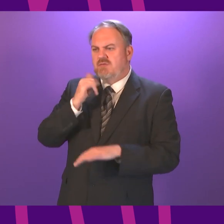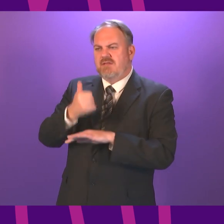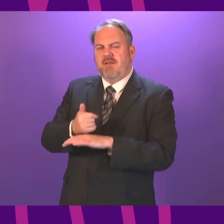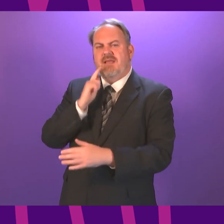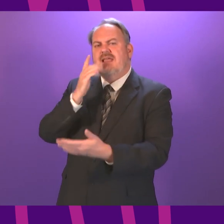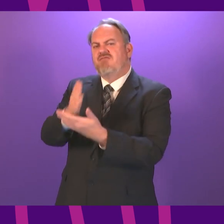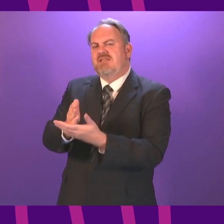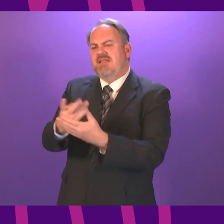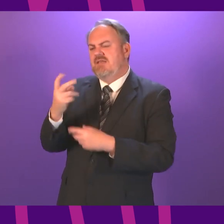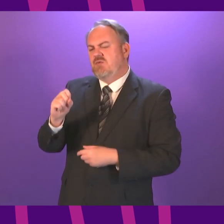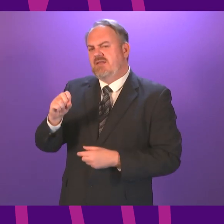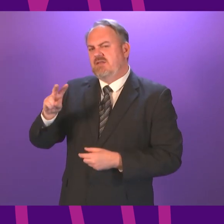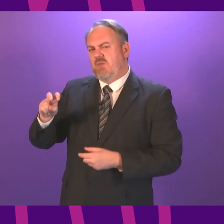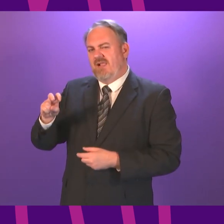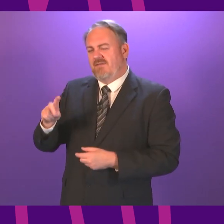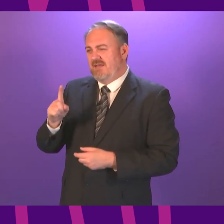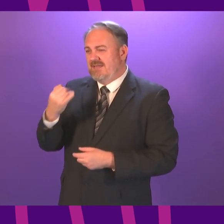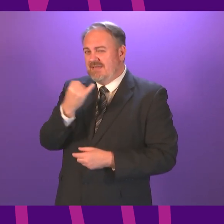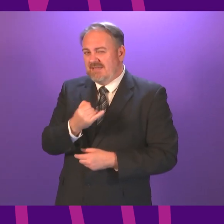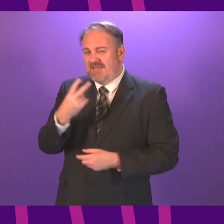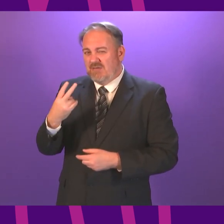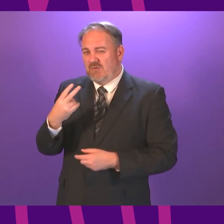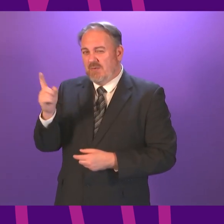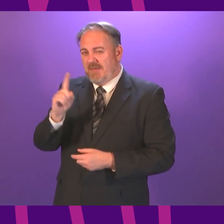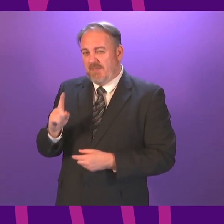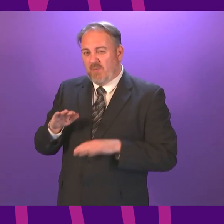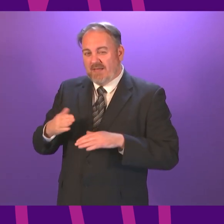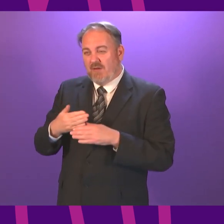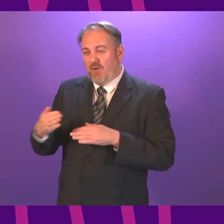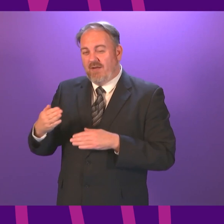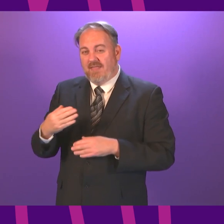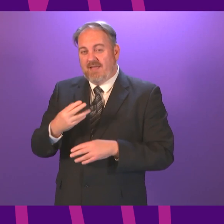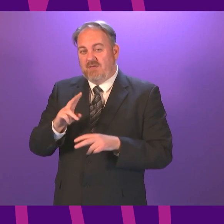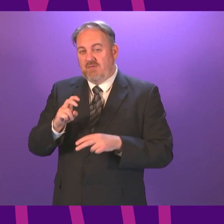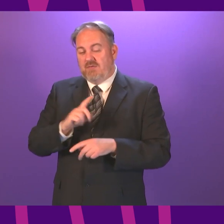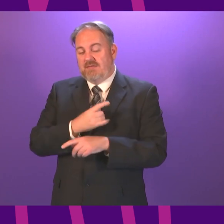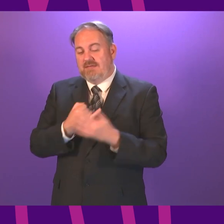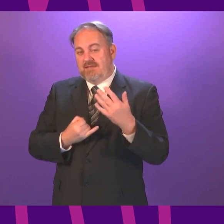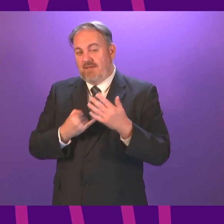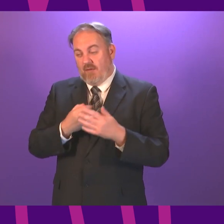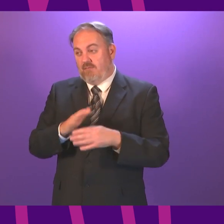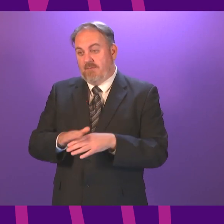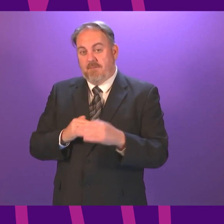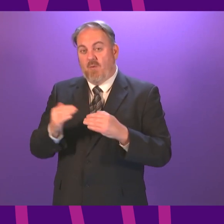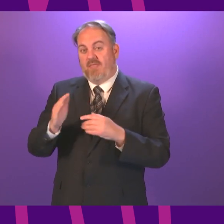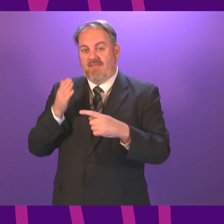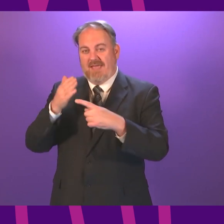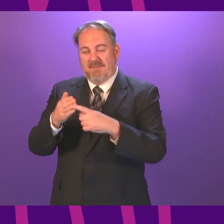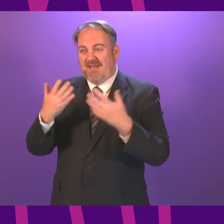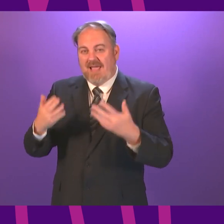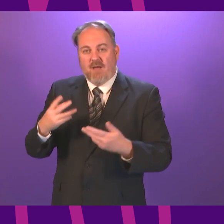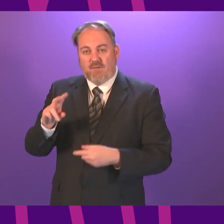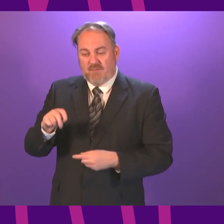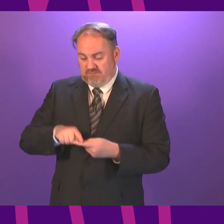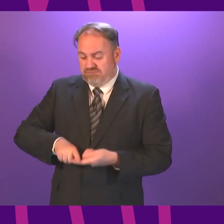62 people were waiting longer than 12 weeks now that number is 62,000 can